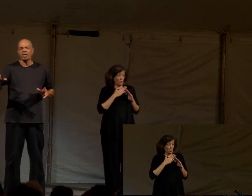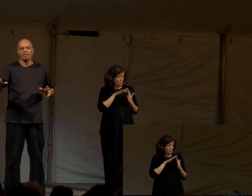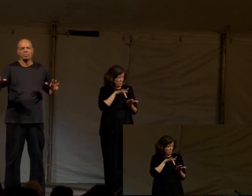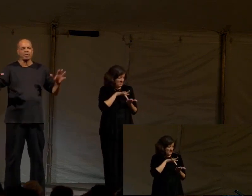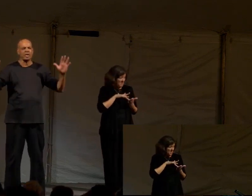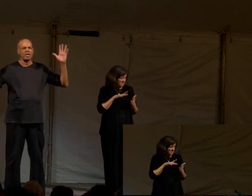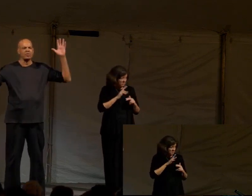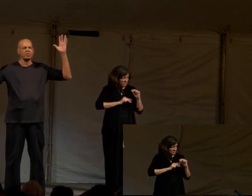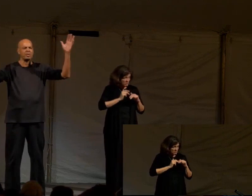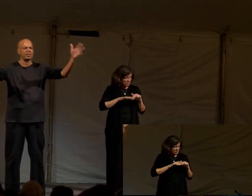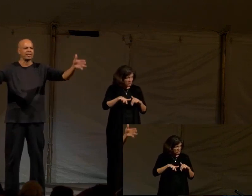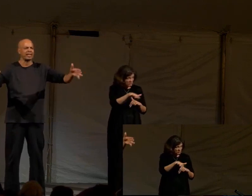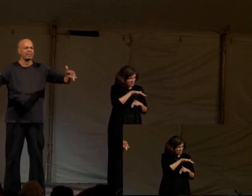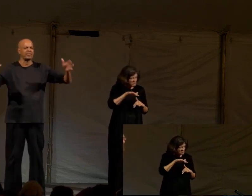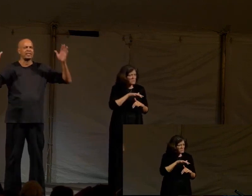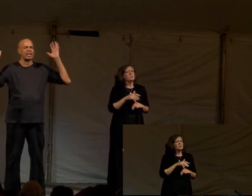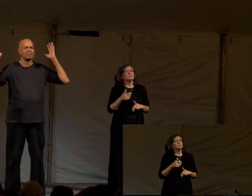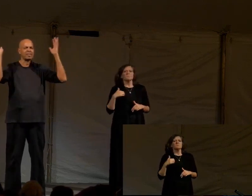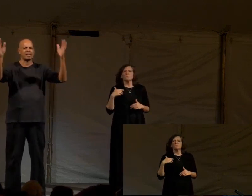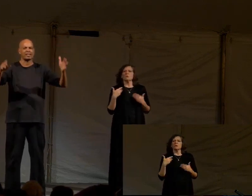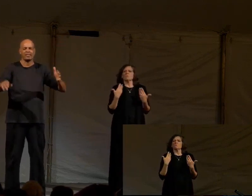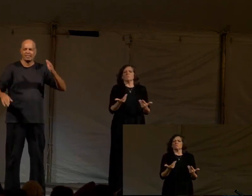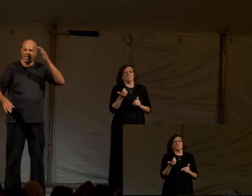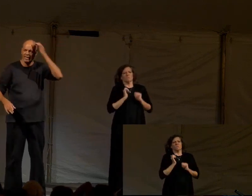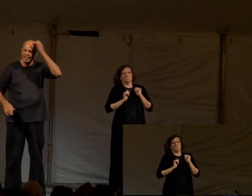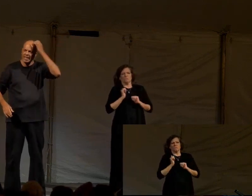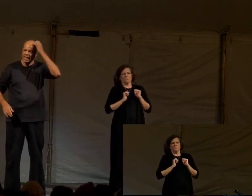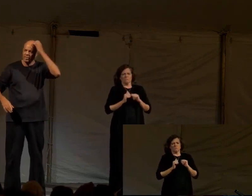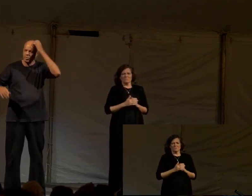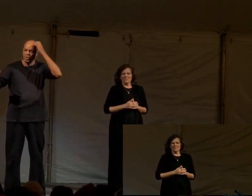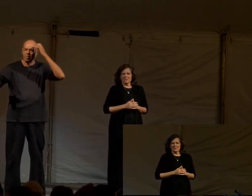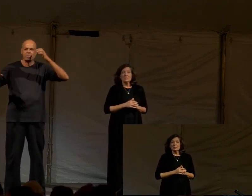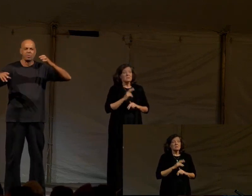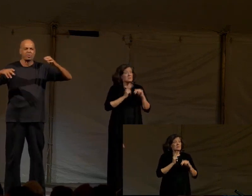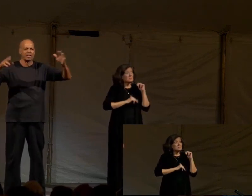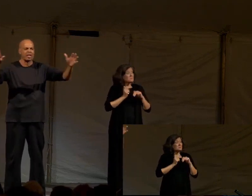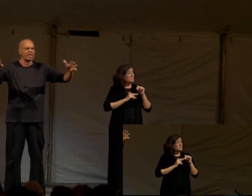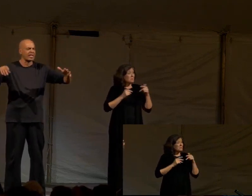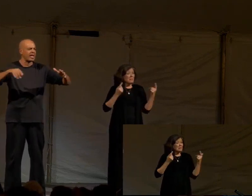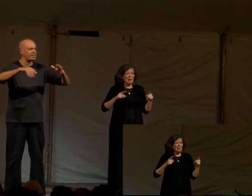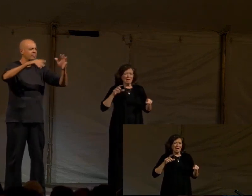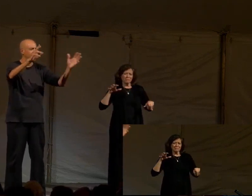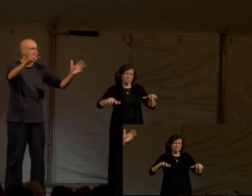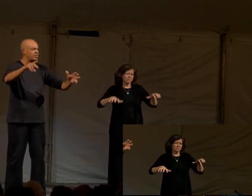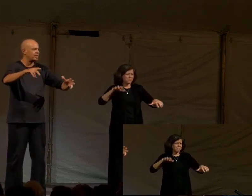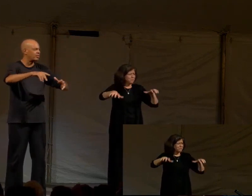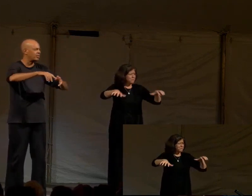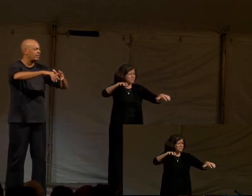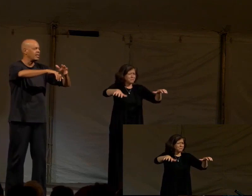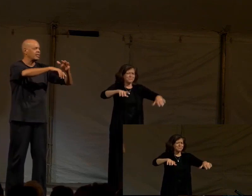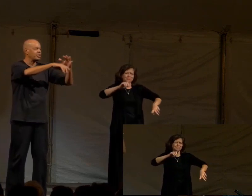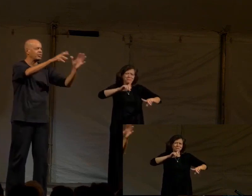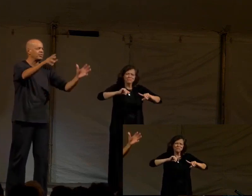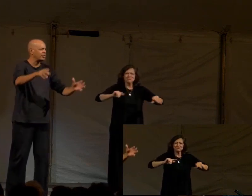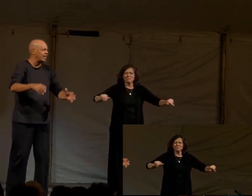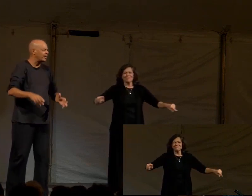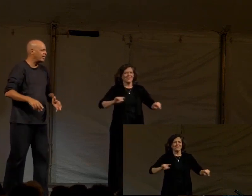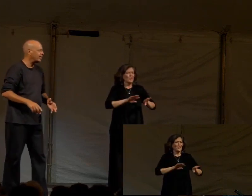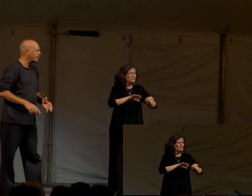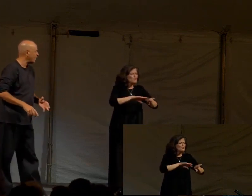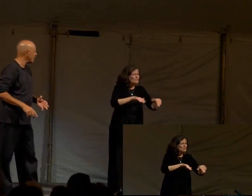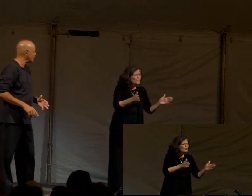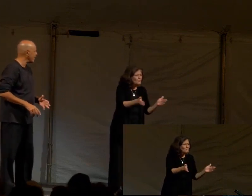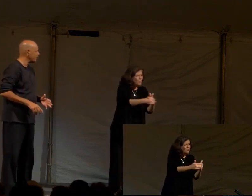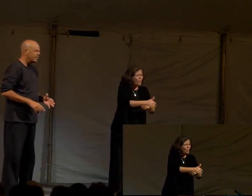things going on in the building, huge building, like three times the size of this tent, and swimming pools, and arcades, and babysitters, and children's